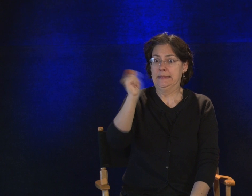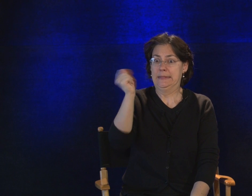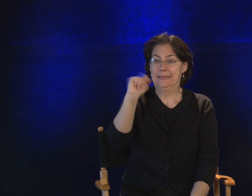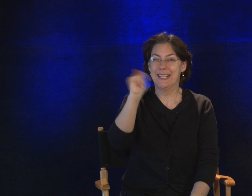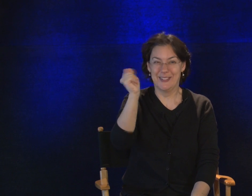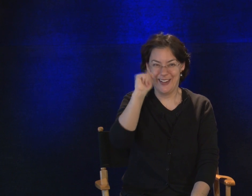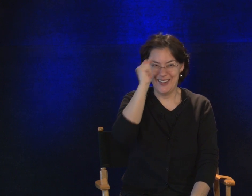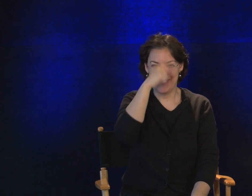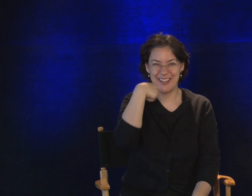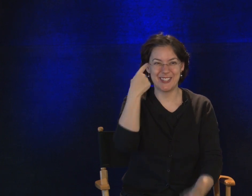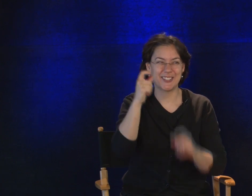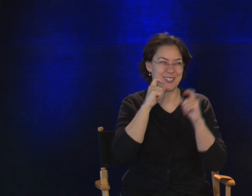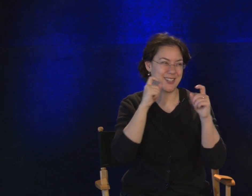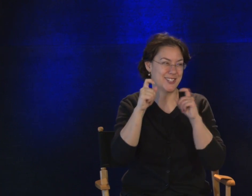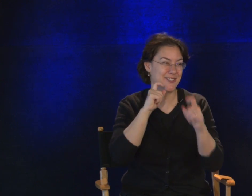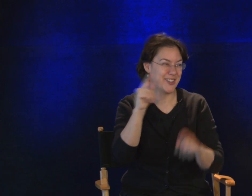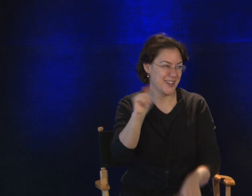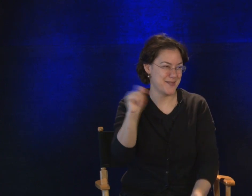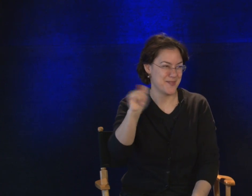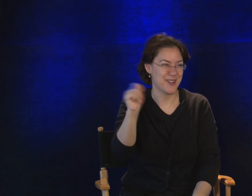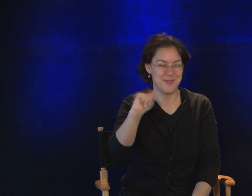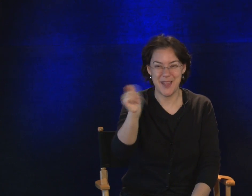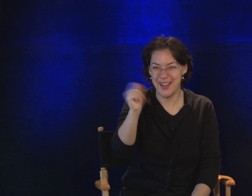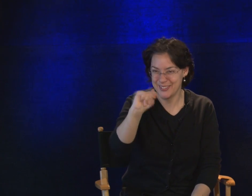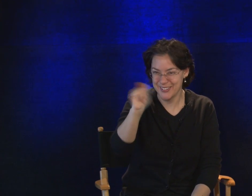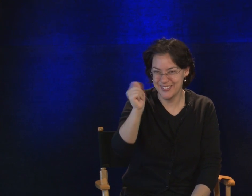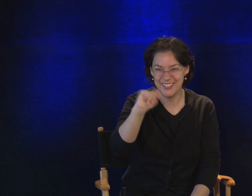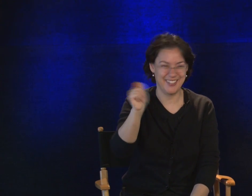That's right. Facial expression. Very important. Bathroom. Good.